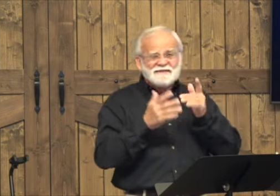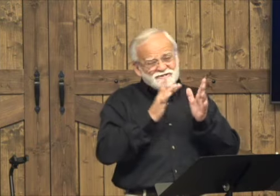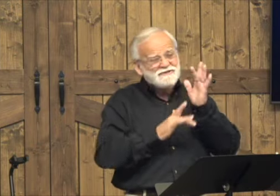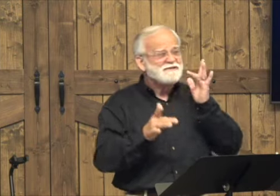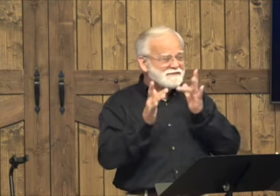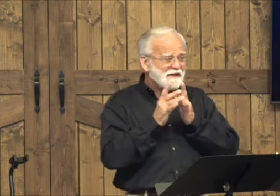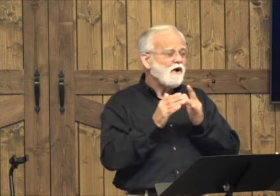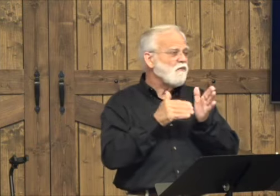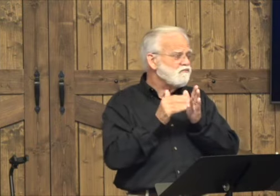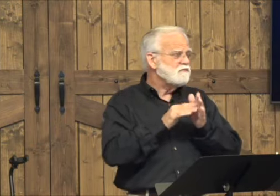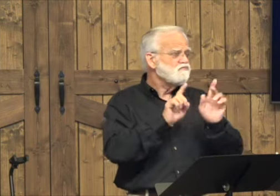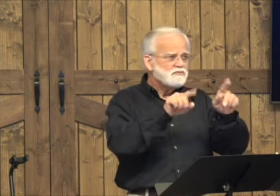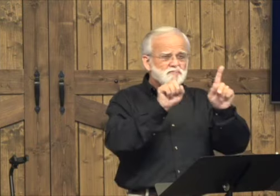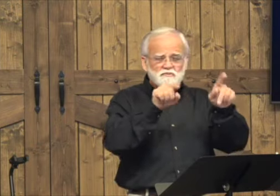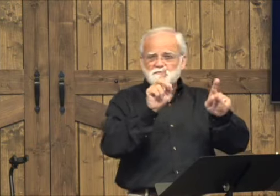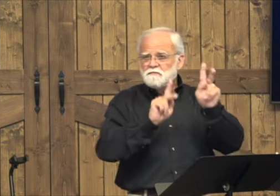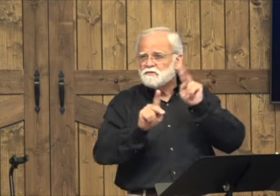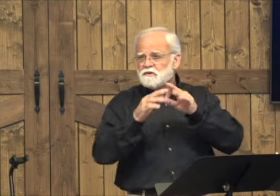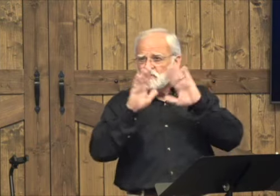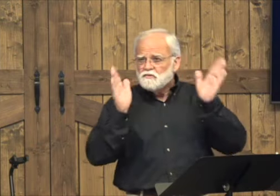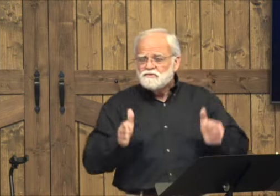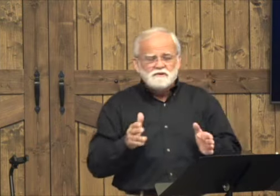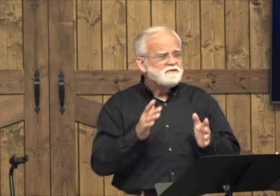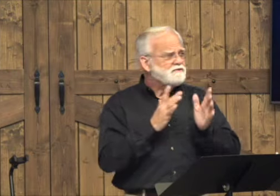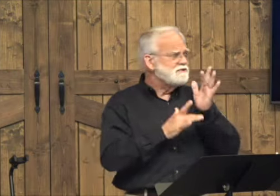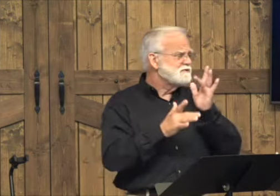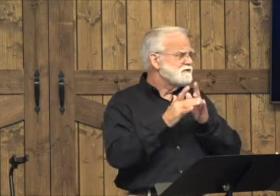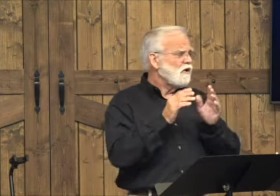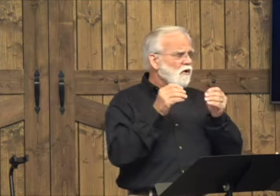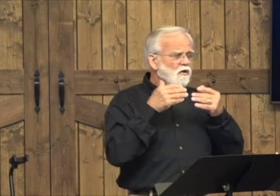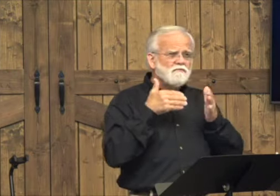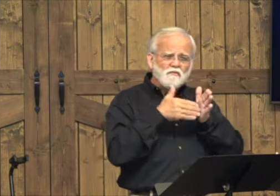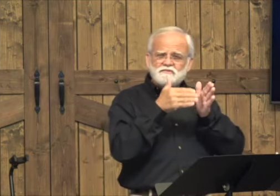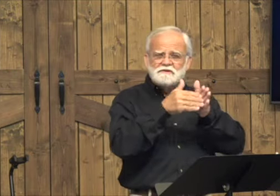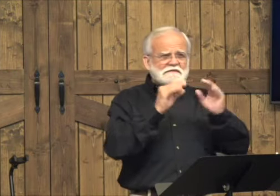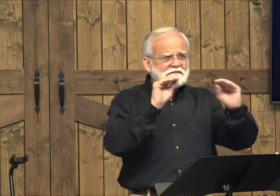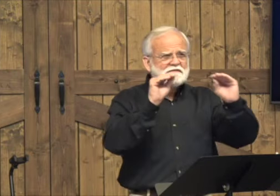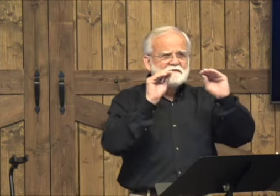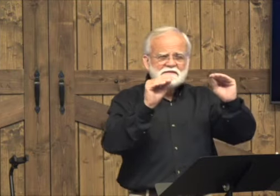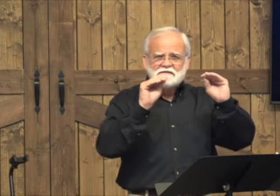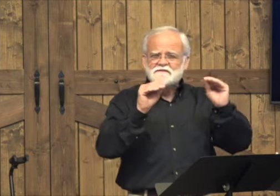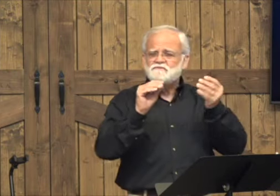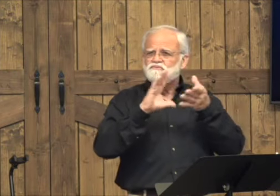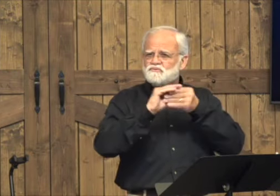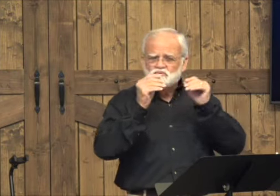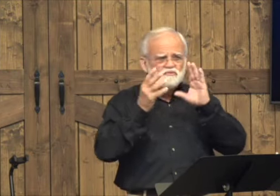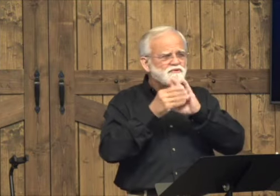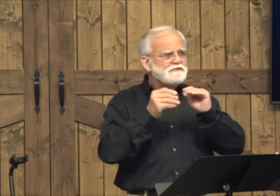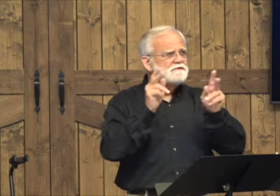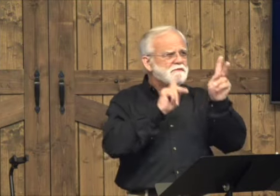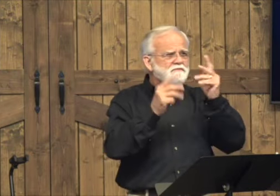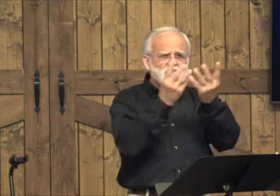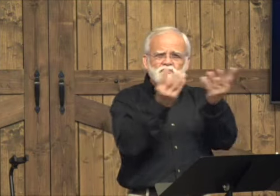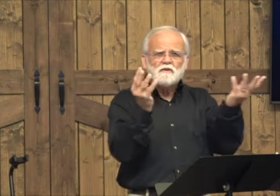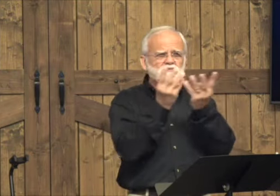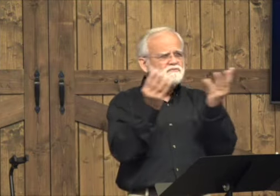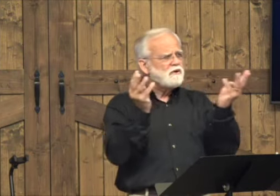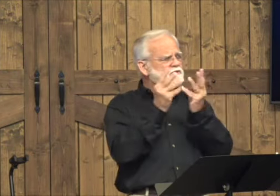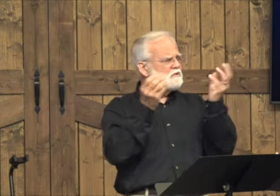to catch him in something that he could use against him. Jesus often was teaching and telling stories